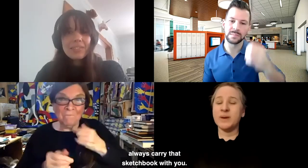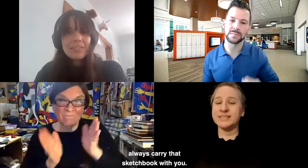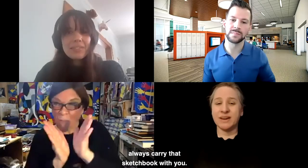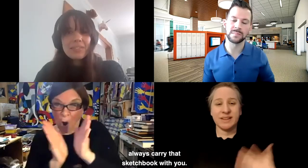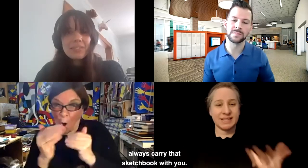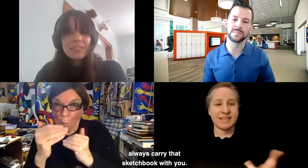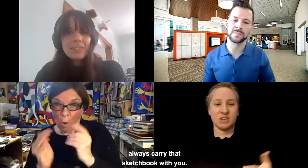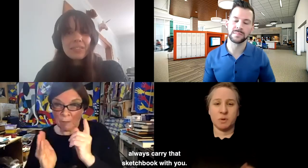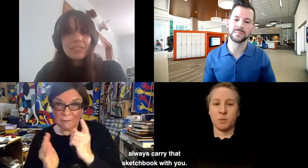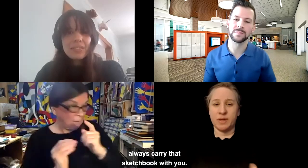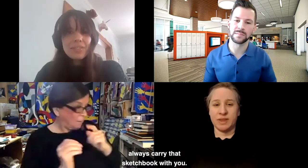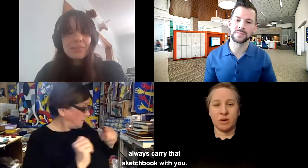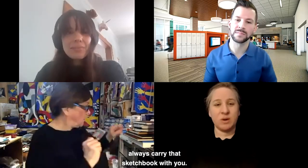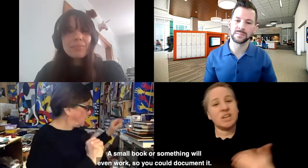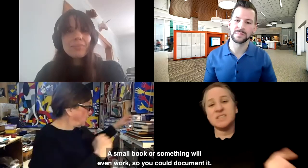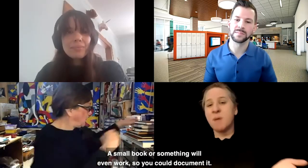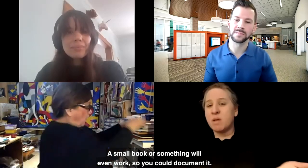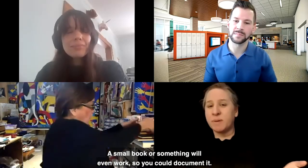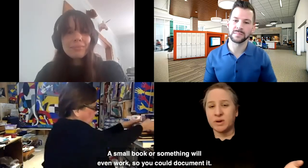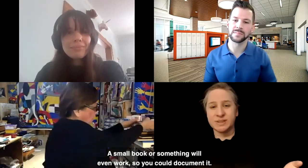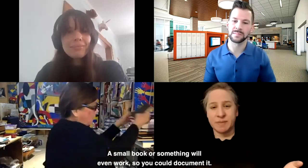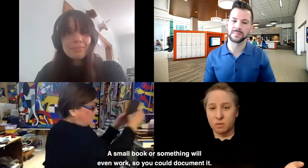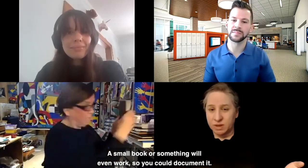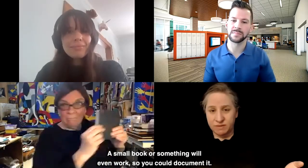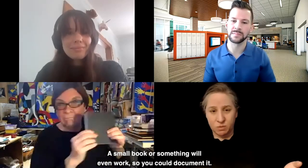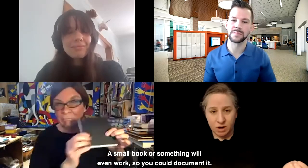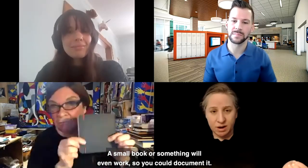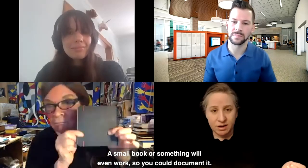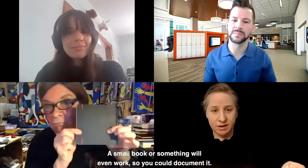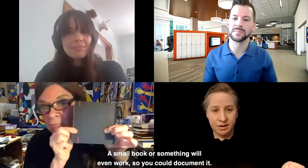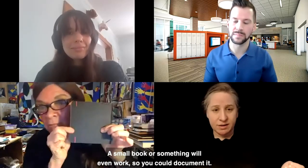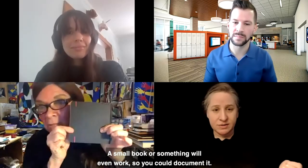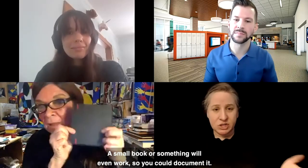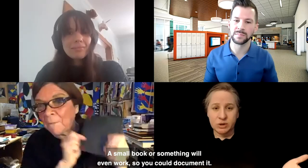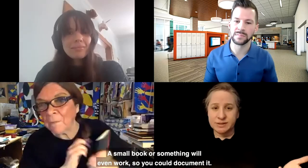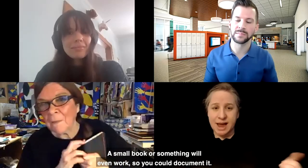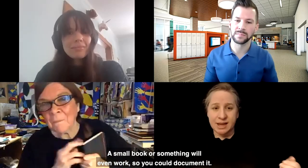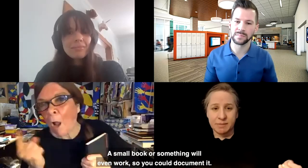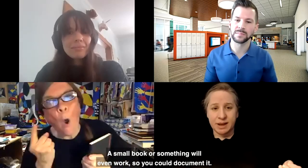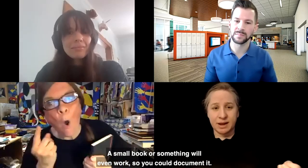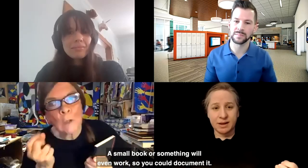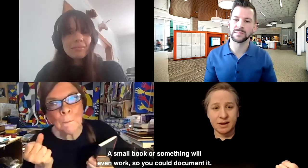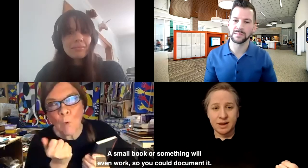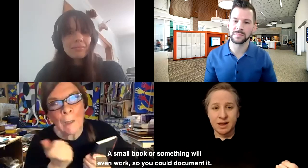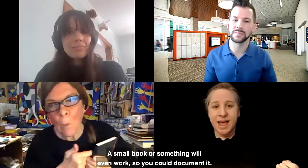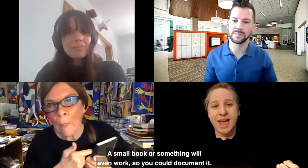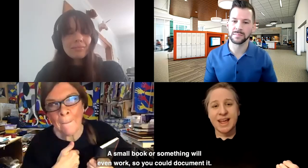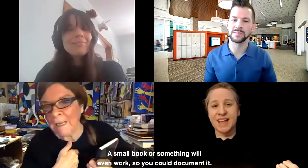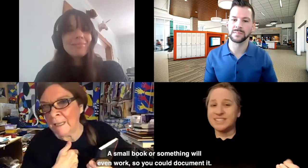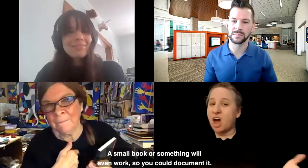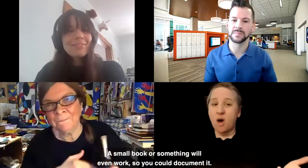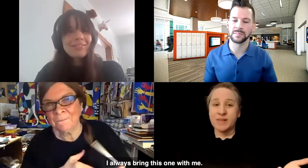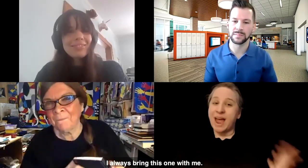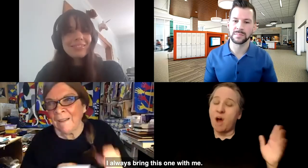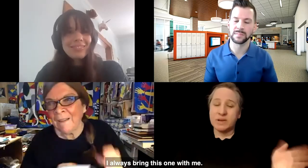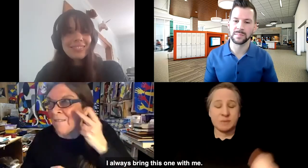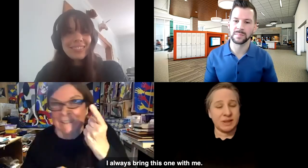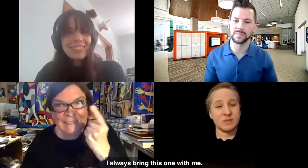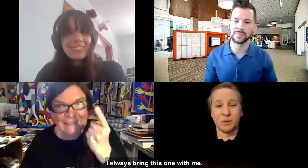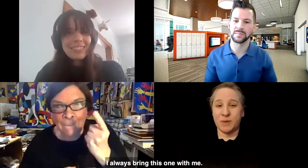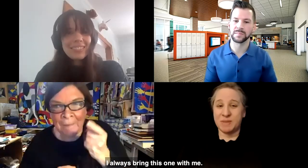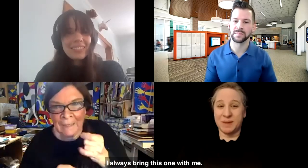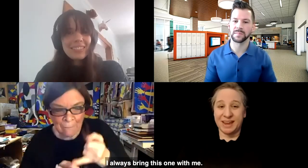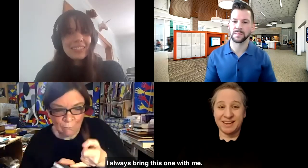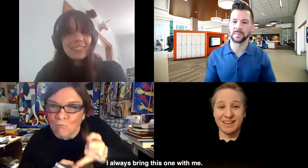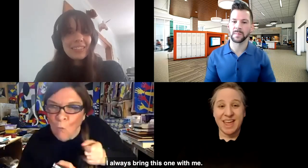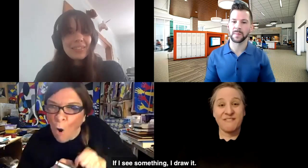always carry that sketchbook with you. It's a small book or something will even work. So you can document it. It's all, I always bring